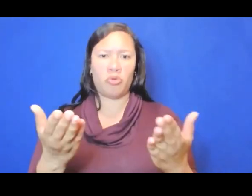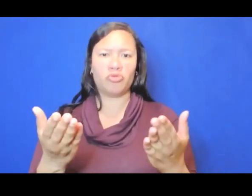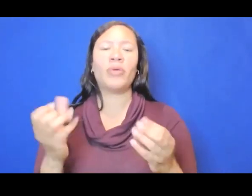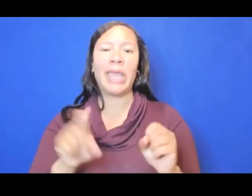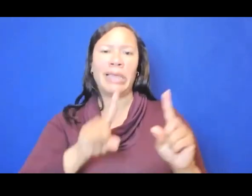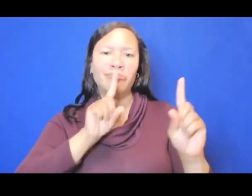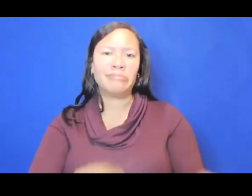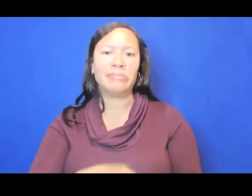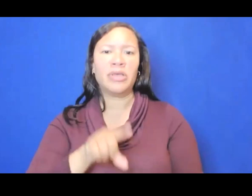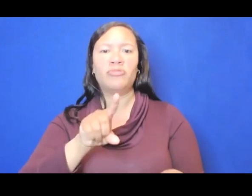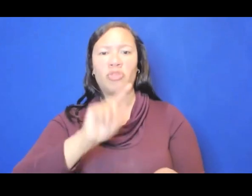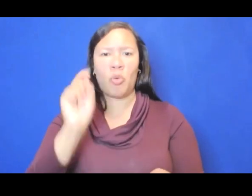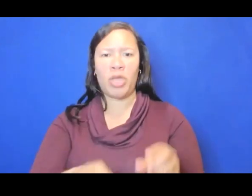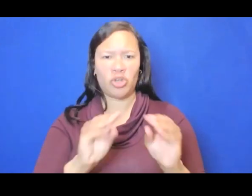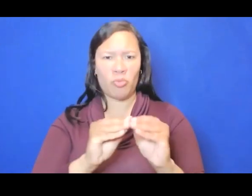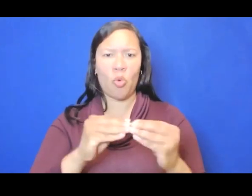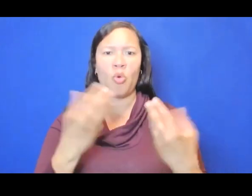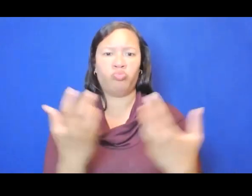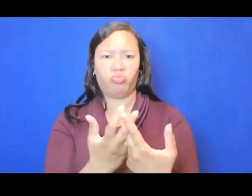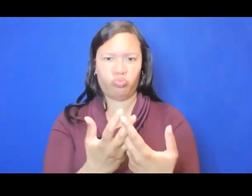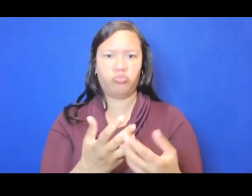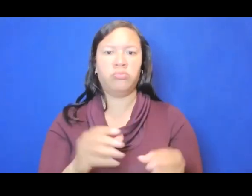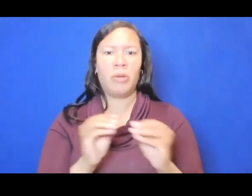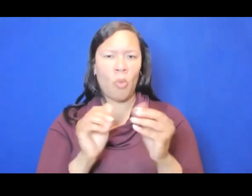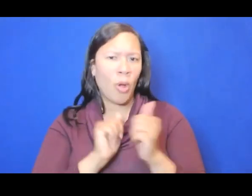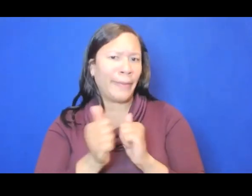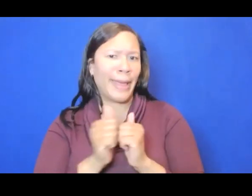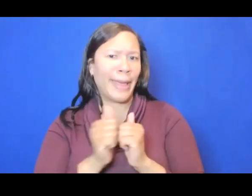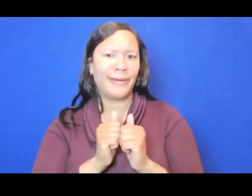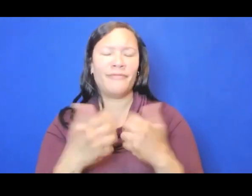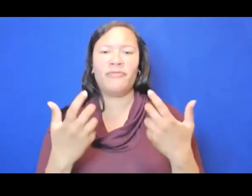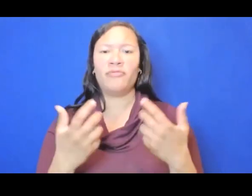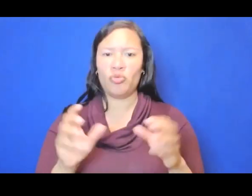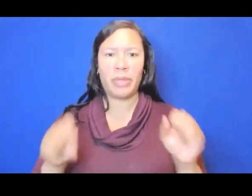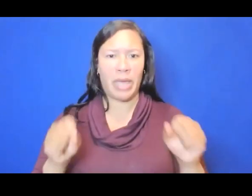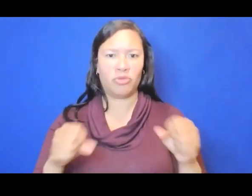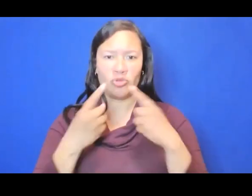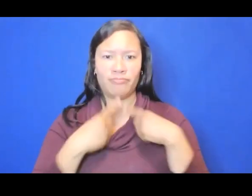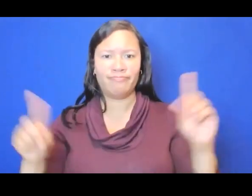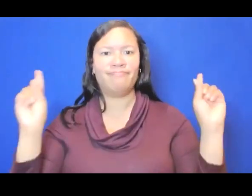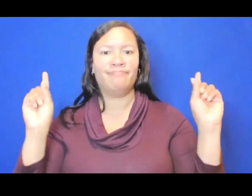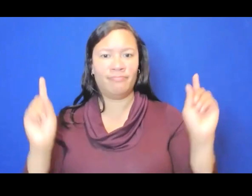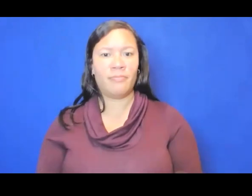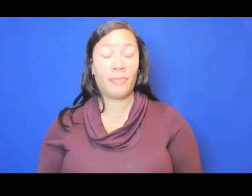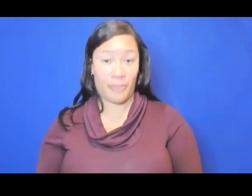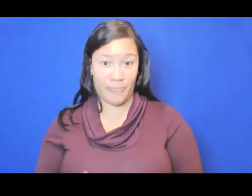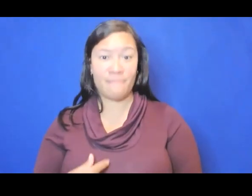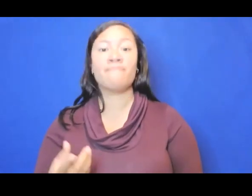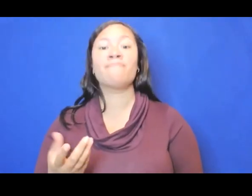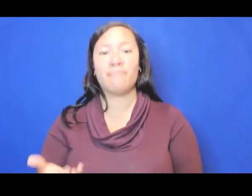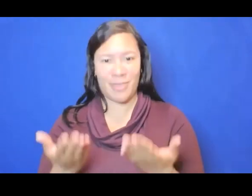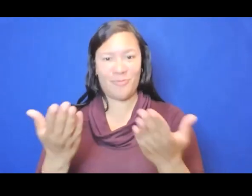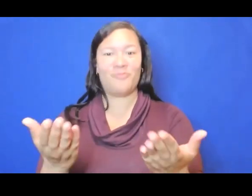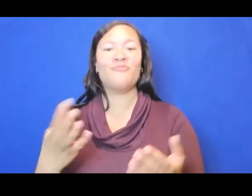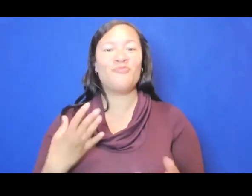to some of those and competitive within the frameworks that we've set out. That said, I really do encourage people who've